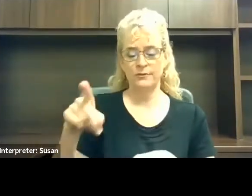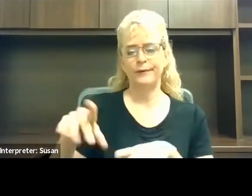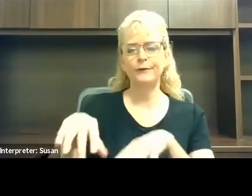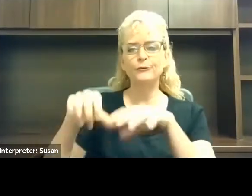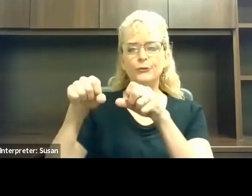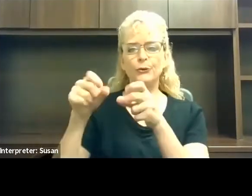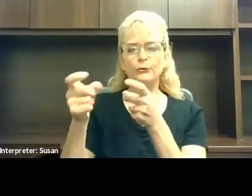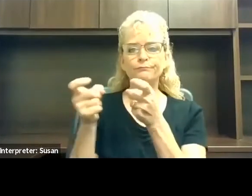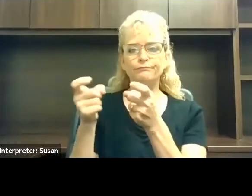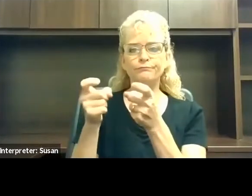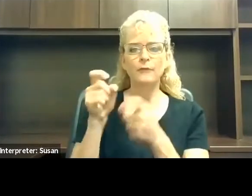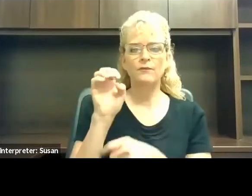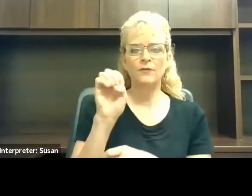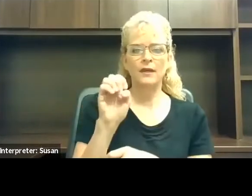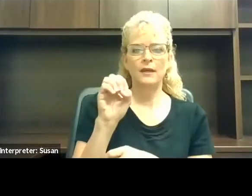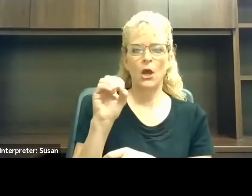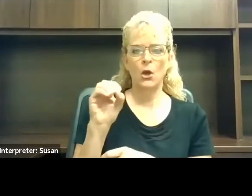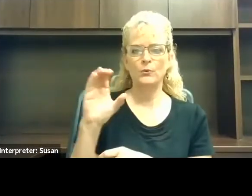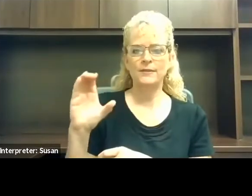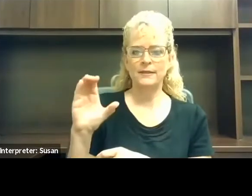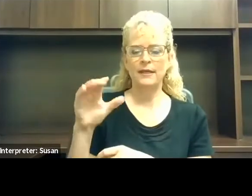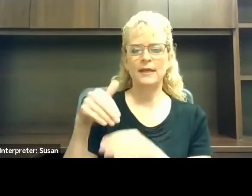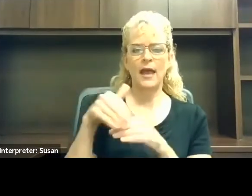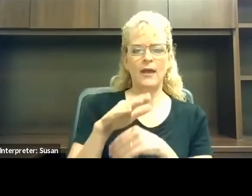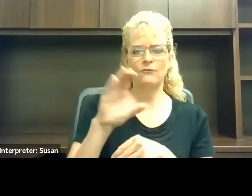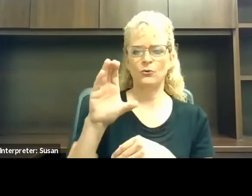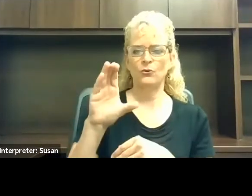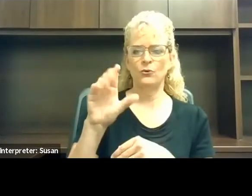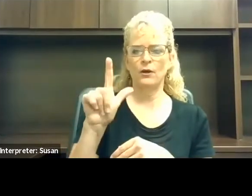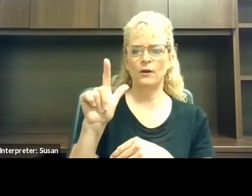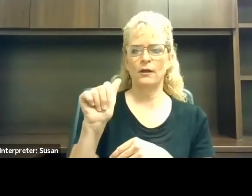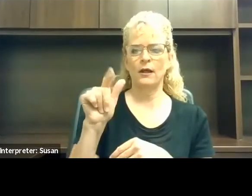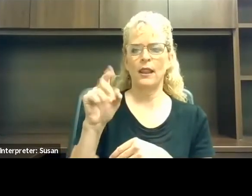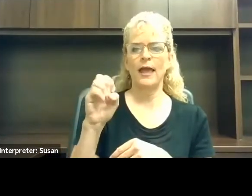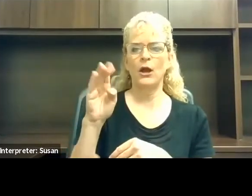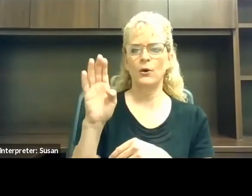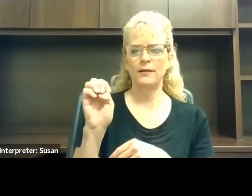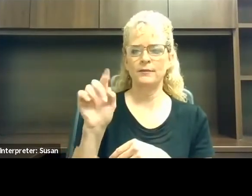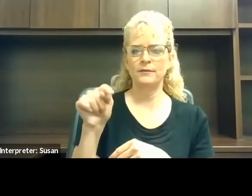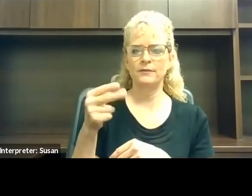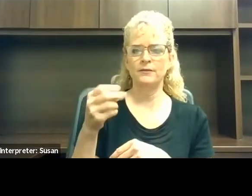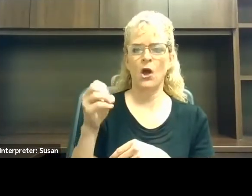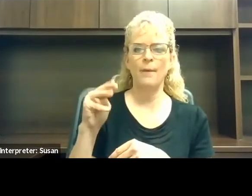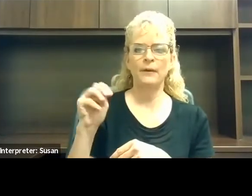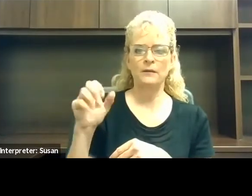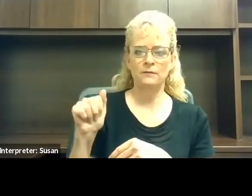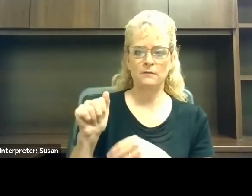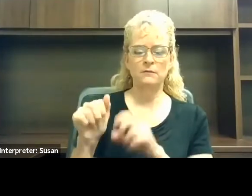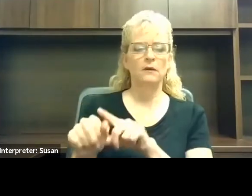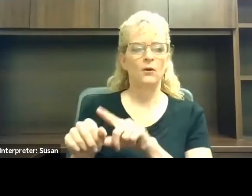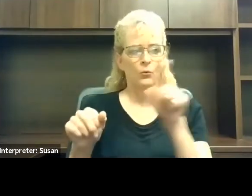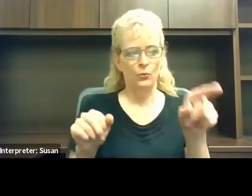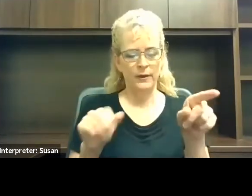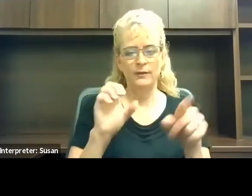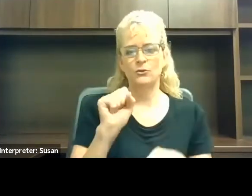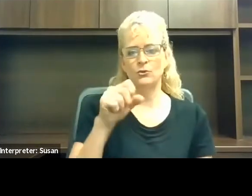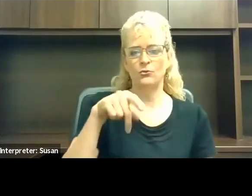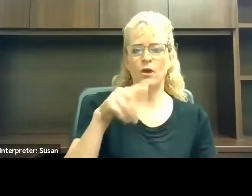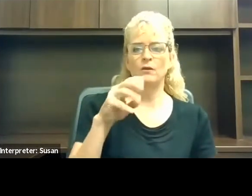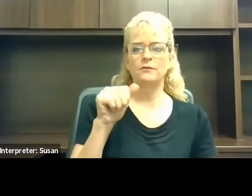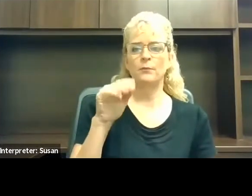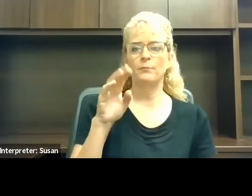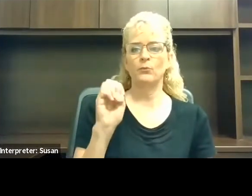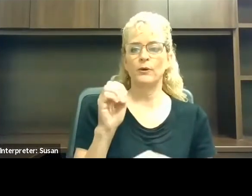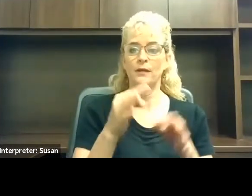after Clarence Thomas went to the Supreme Court. And by the way, Clarence Thomas was the biggest advocate for the hiring of people with